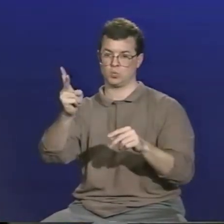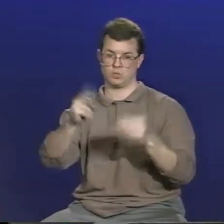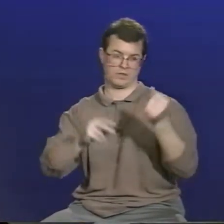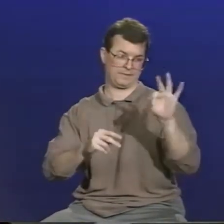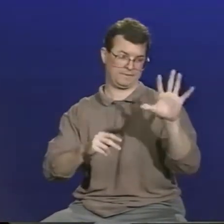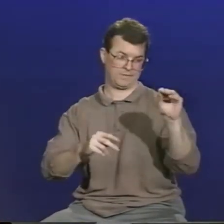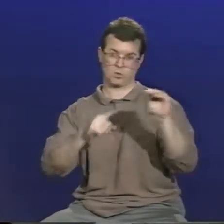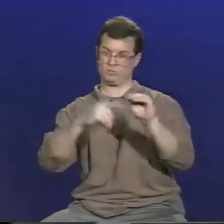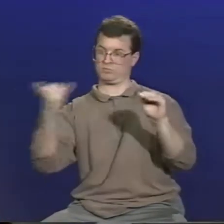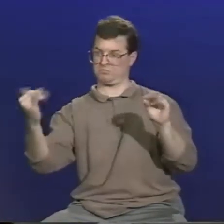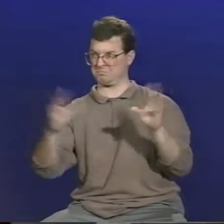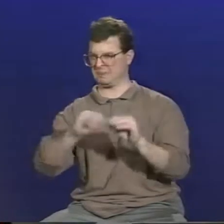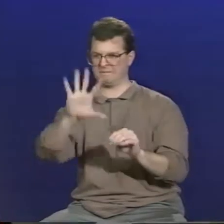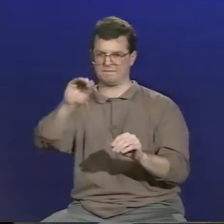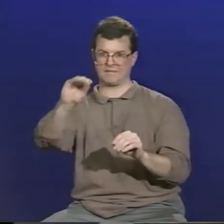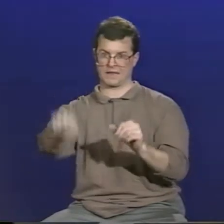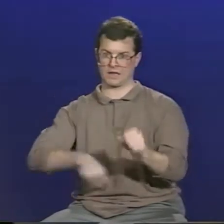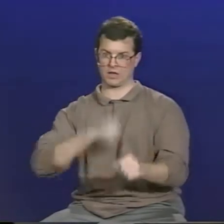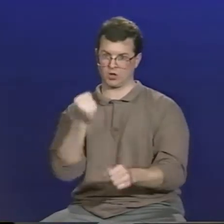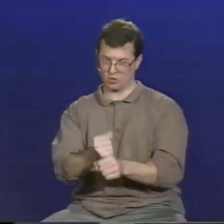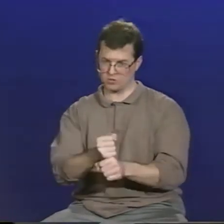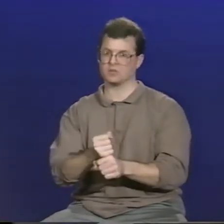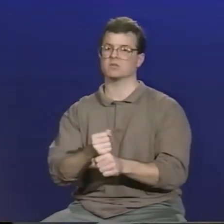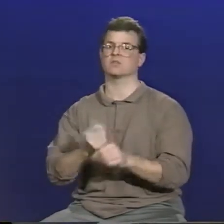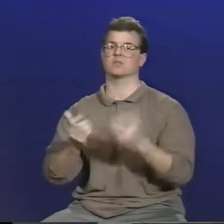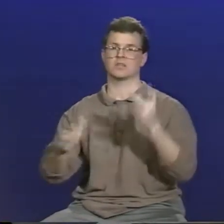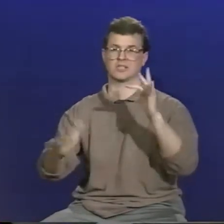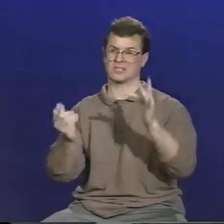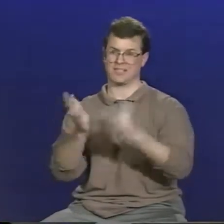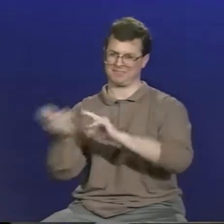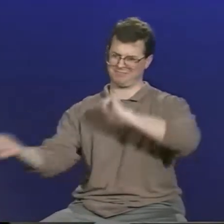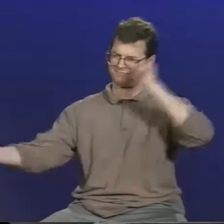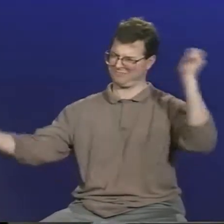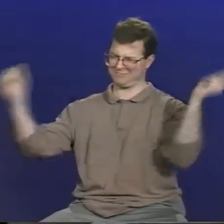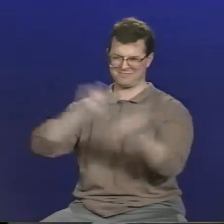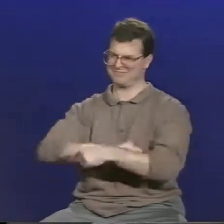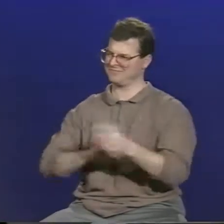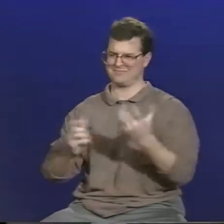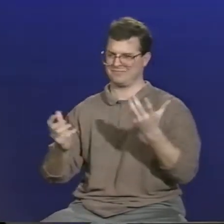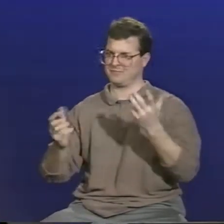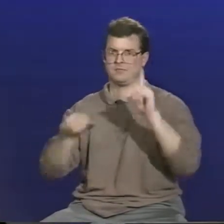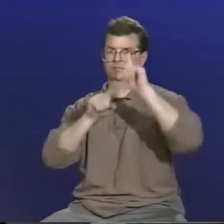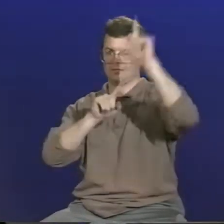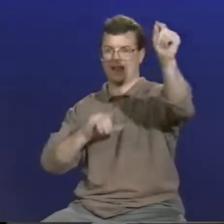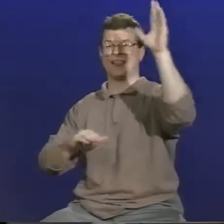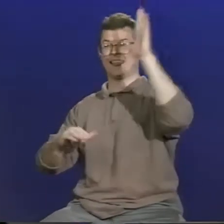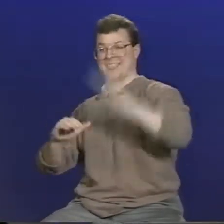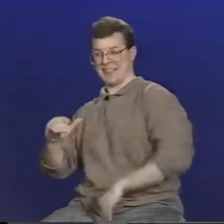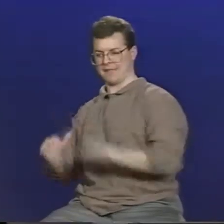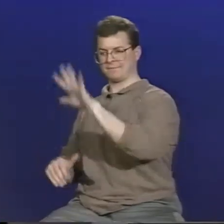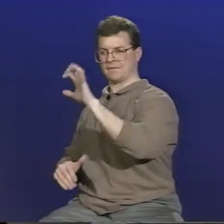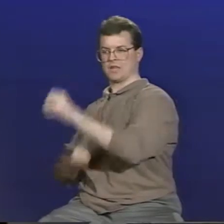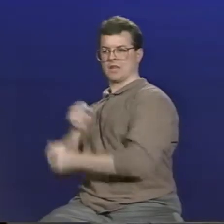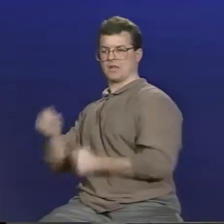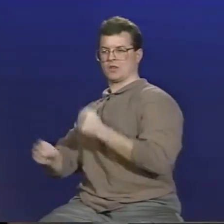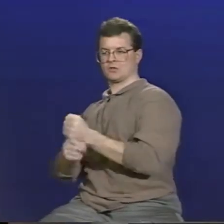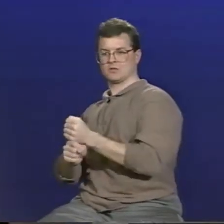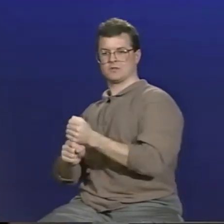If we look at the years since World War II, say the past 50 years, and compare the changes in technology with the